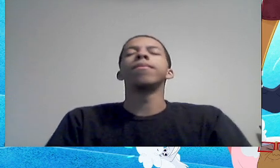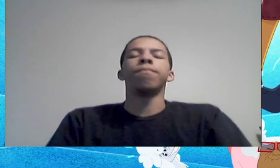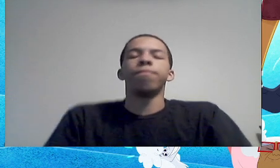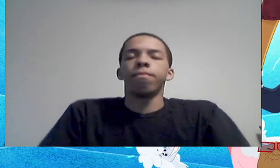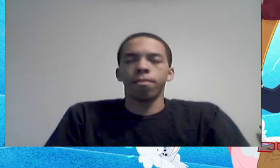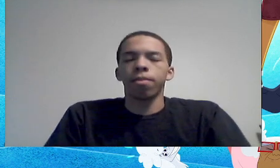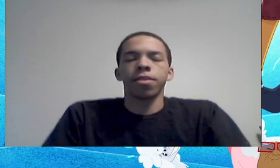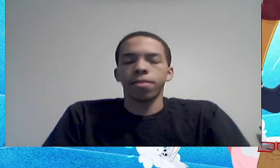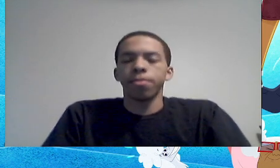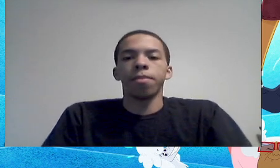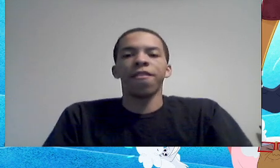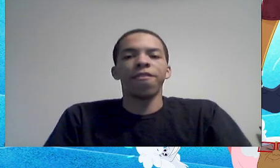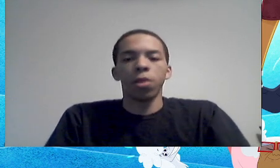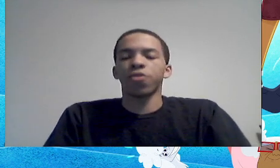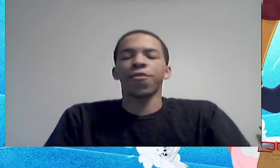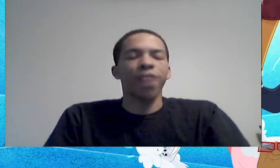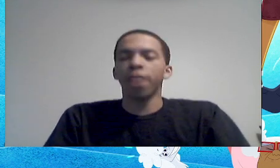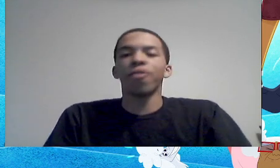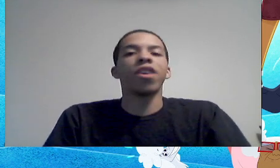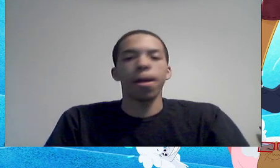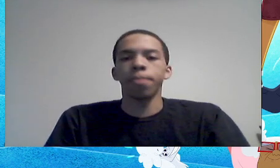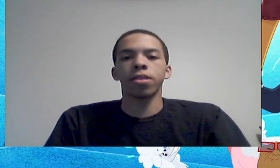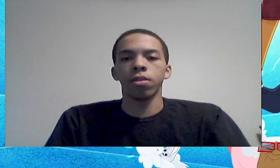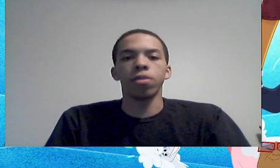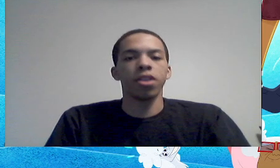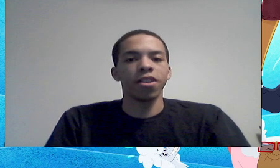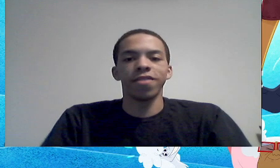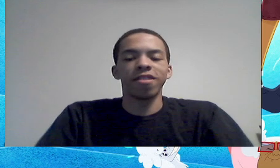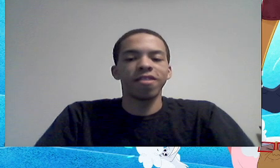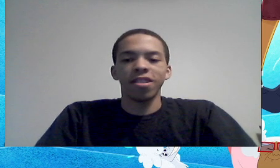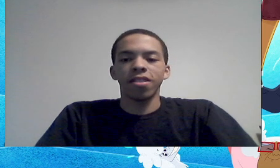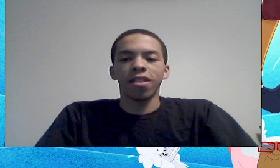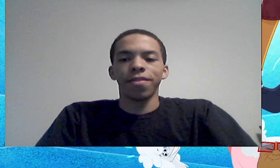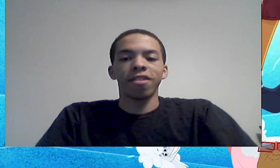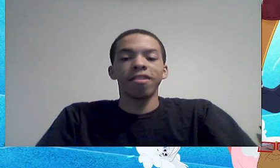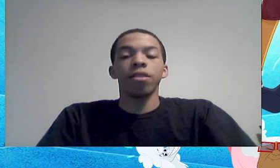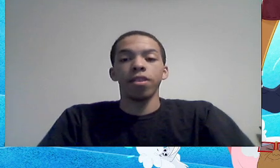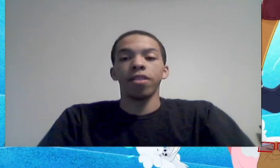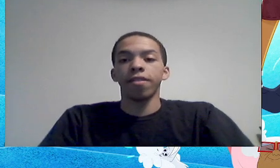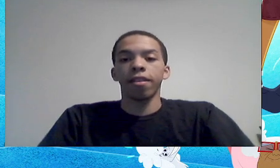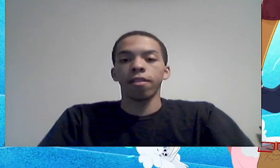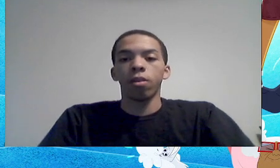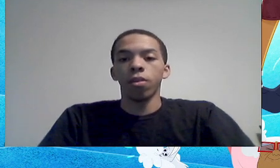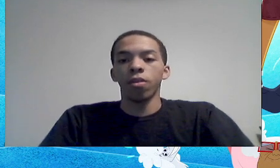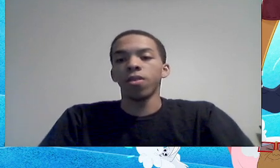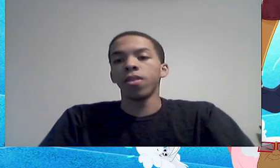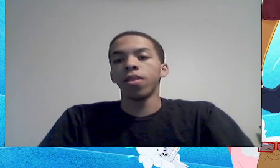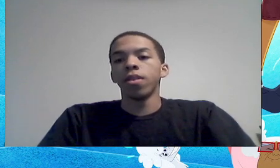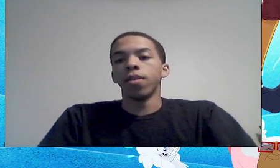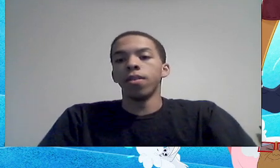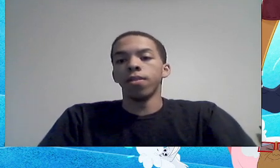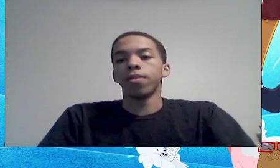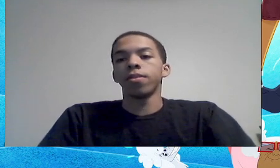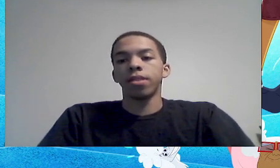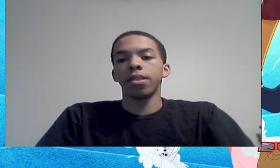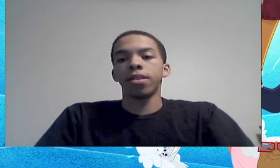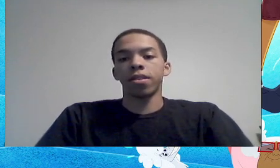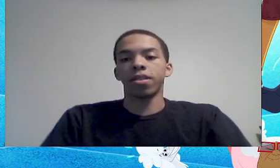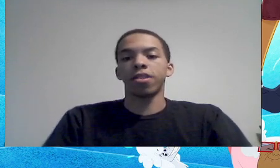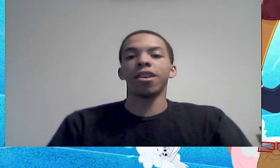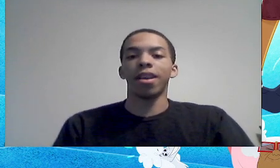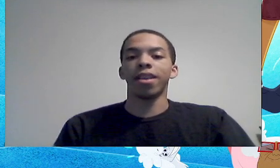BB, possibly my most favorite episode of the seat, of the series as a whole, whole,